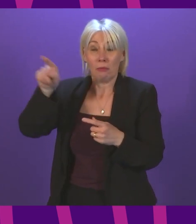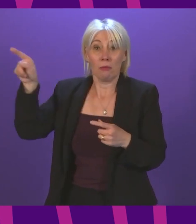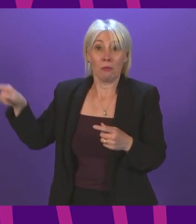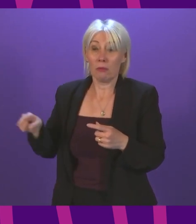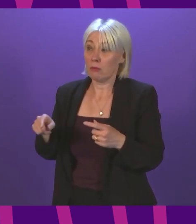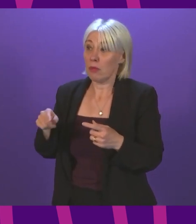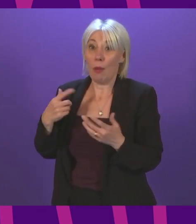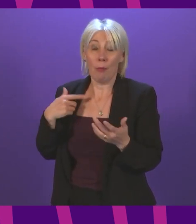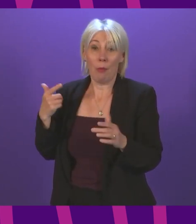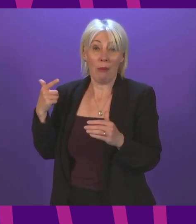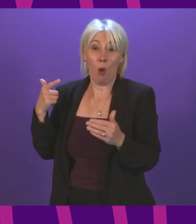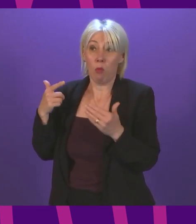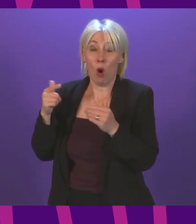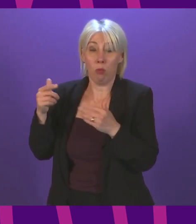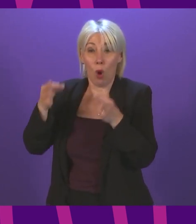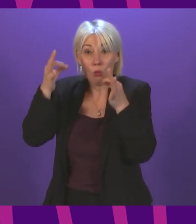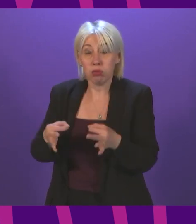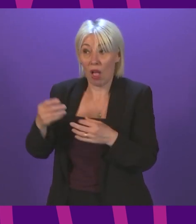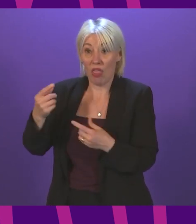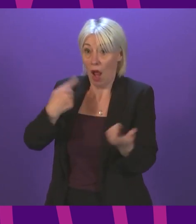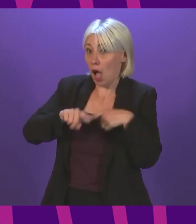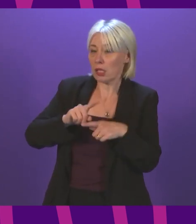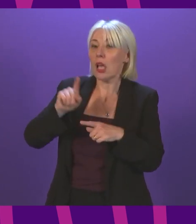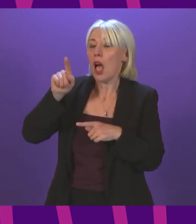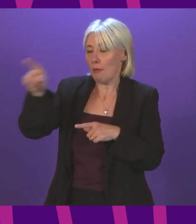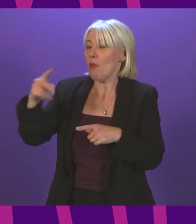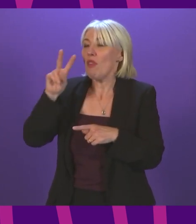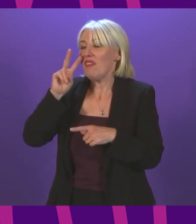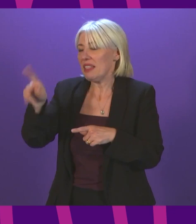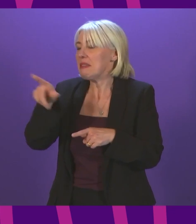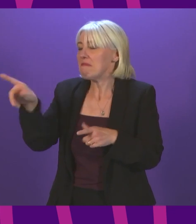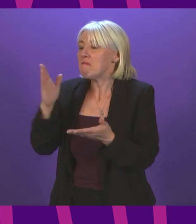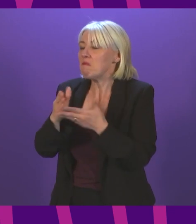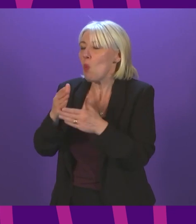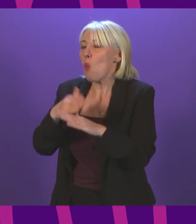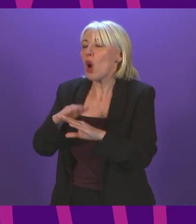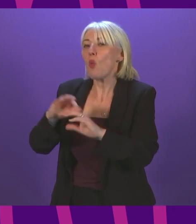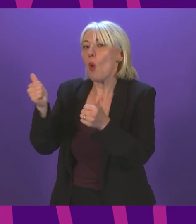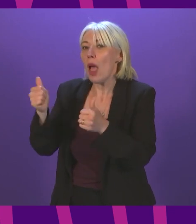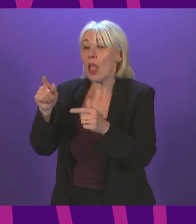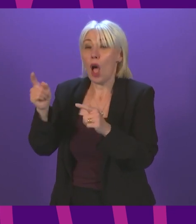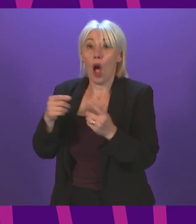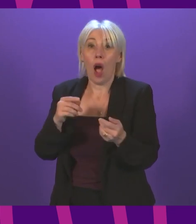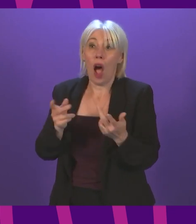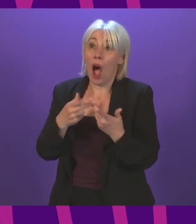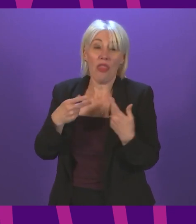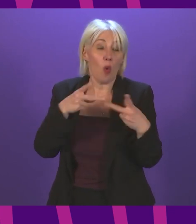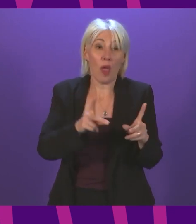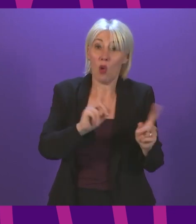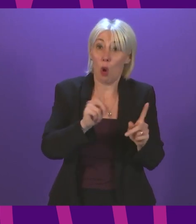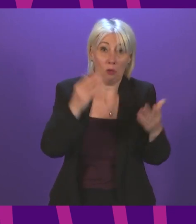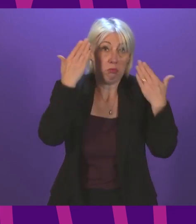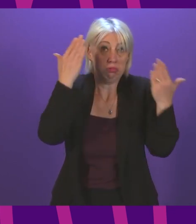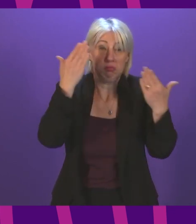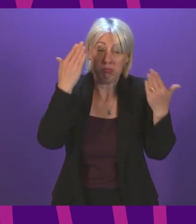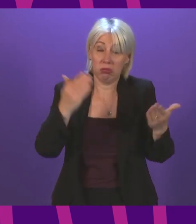proposing to go, can play a big part in doing that. And I think that is preferable to the alternatives. In terms of some